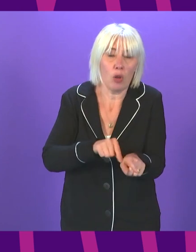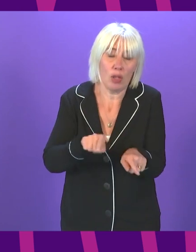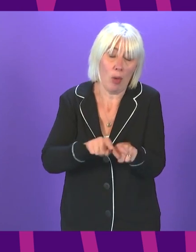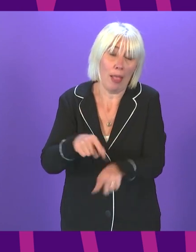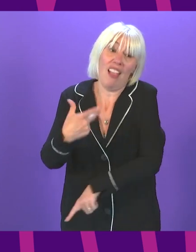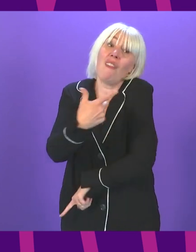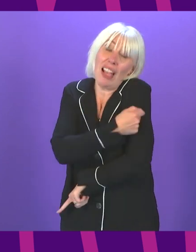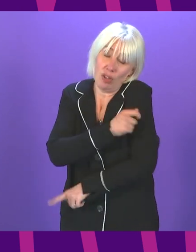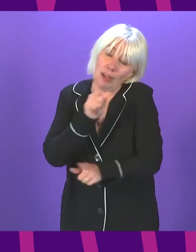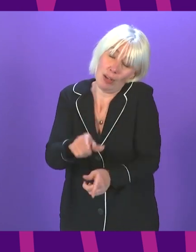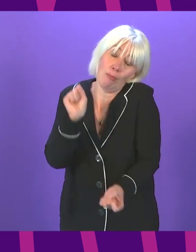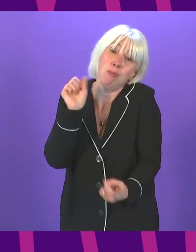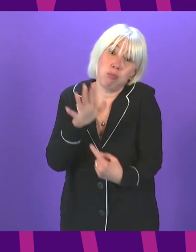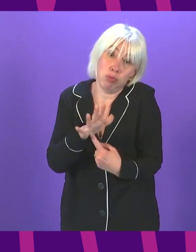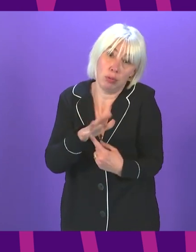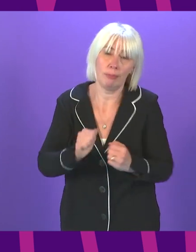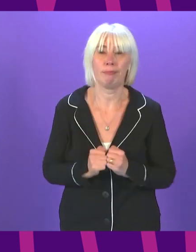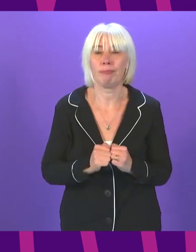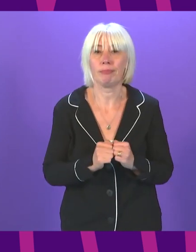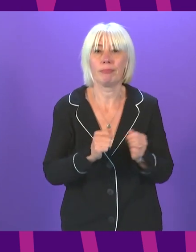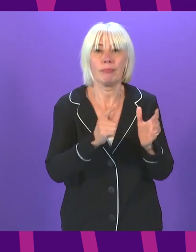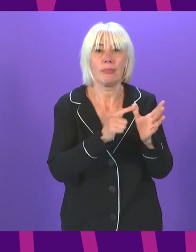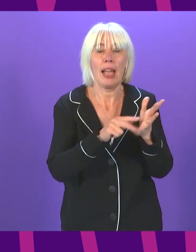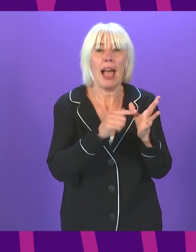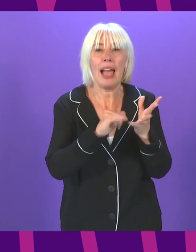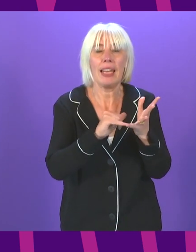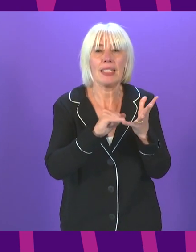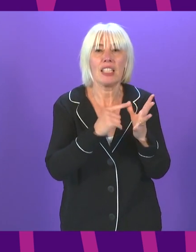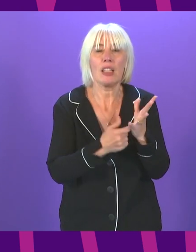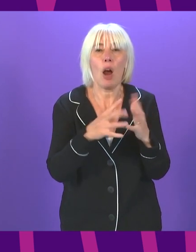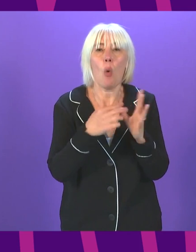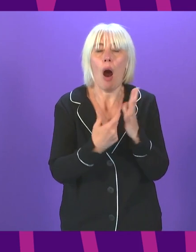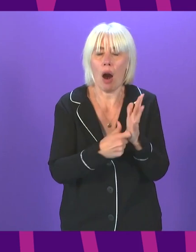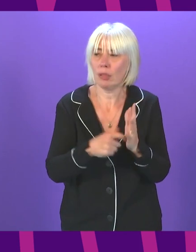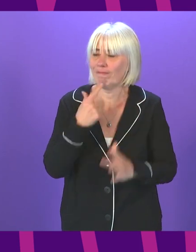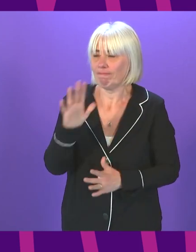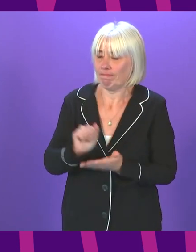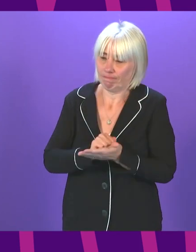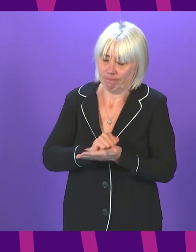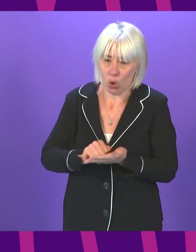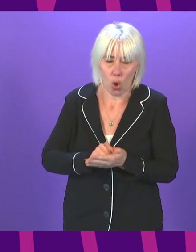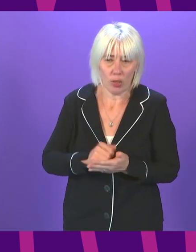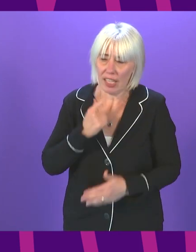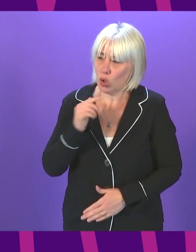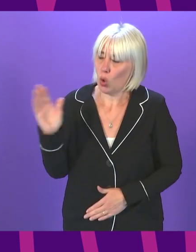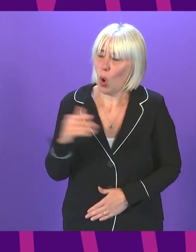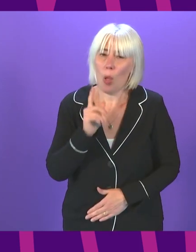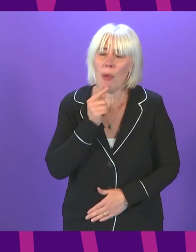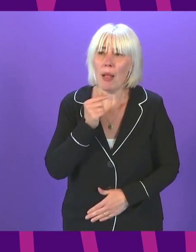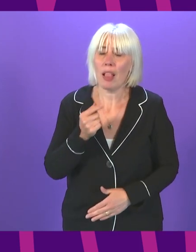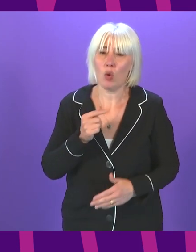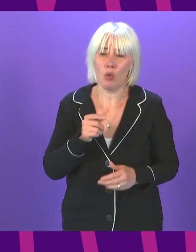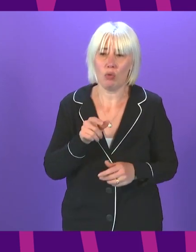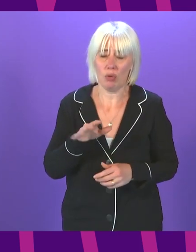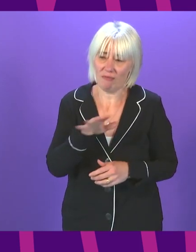of vaccination. Anna Sarwar. Thank you, presenting officer. My condolences to all those that have lost a loved one. Nine deaths